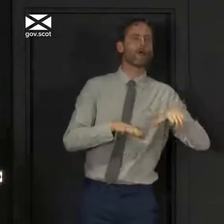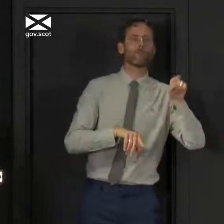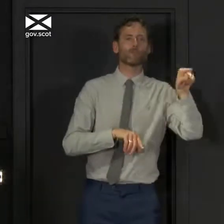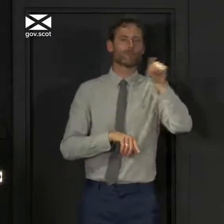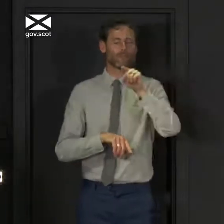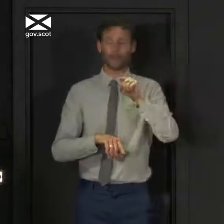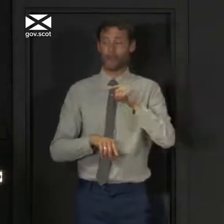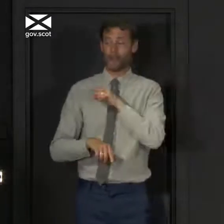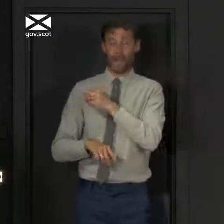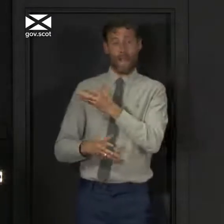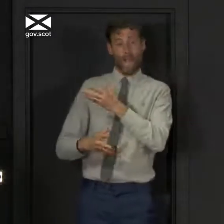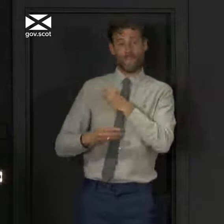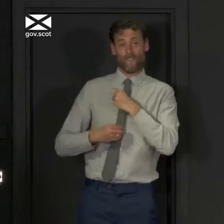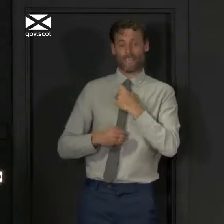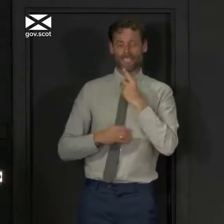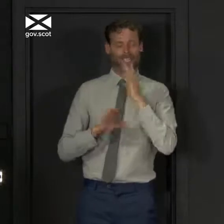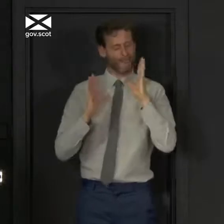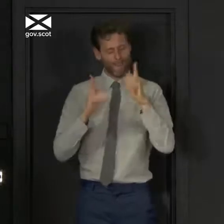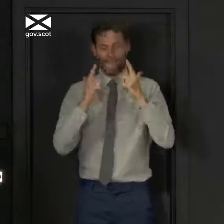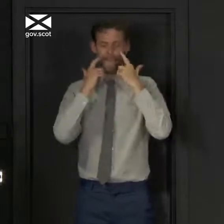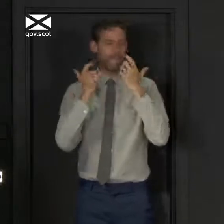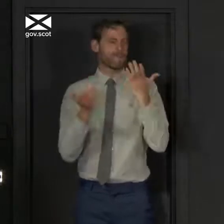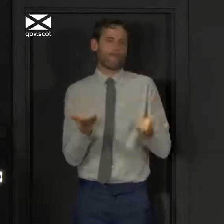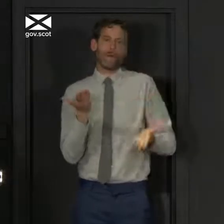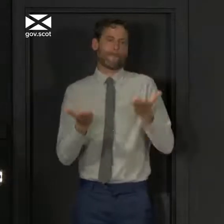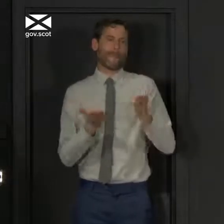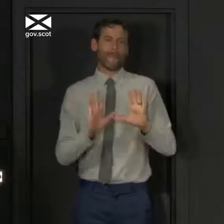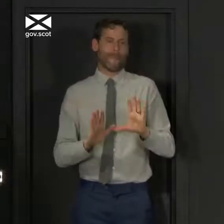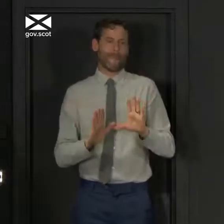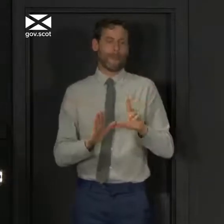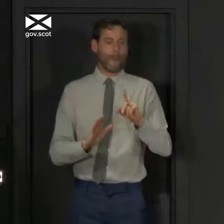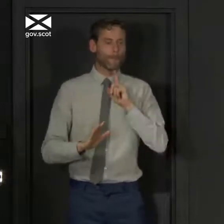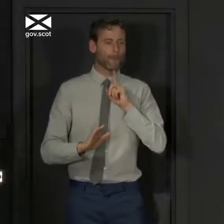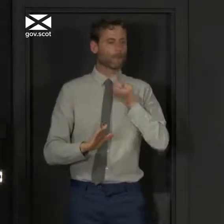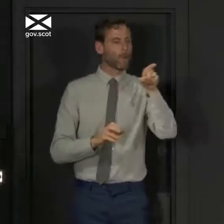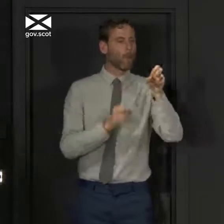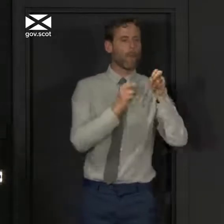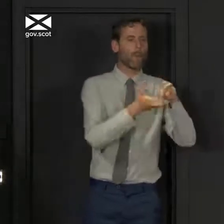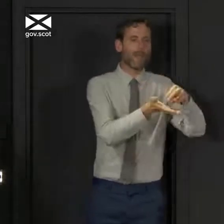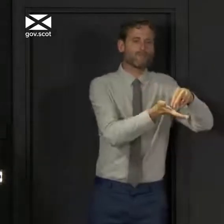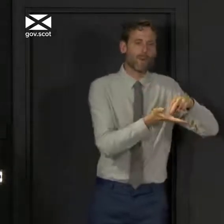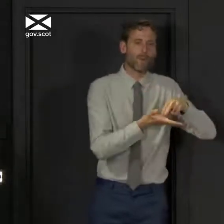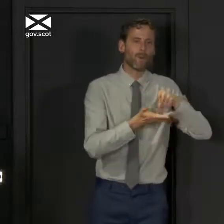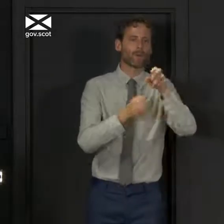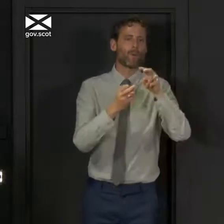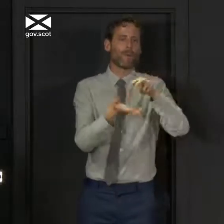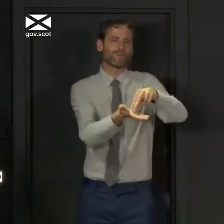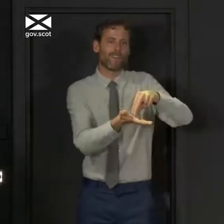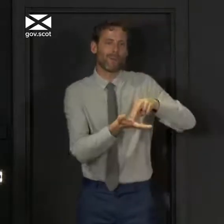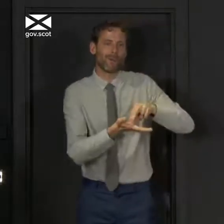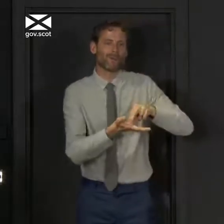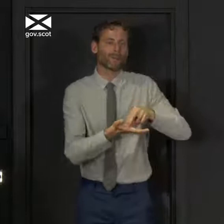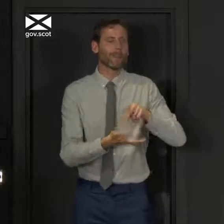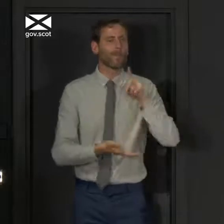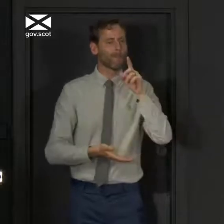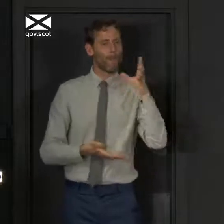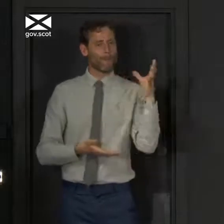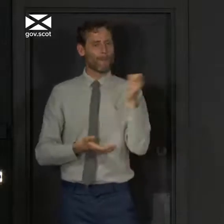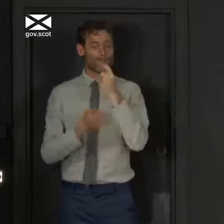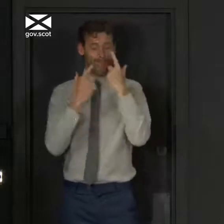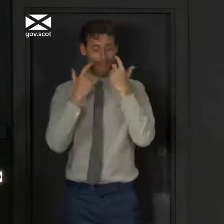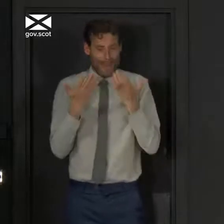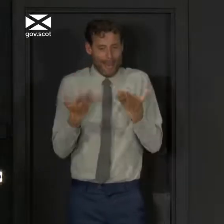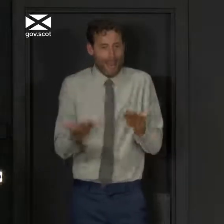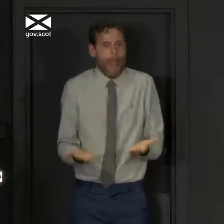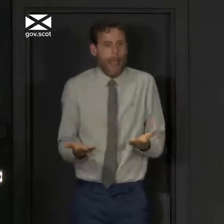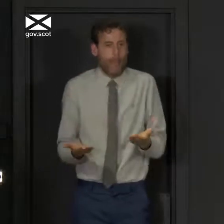generally to some extent because there are still differences in how these things are measured and reported but I think more fundamentally caution against doing it at this